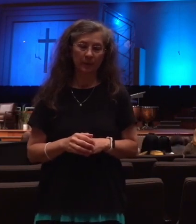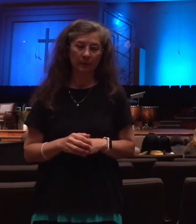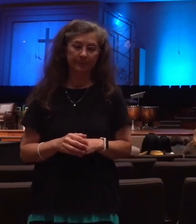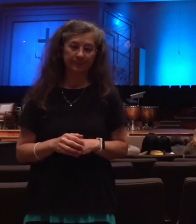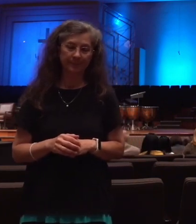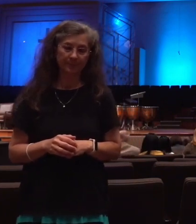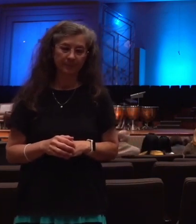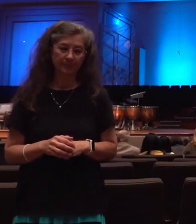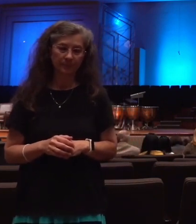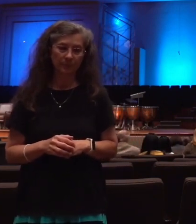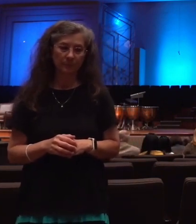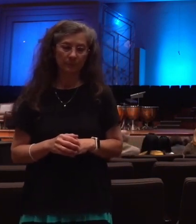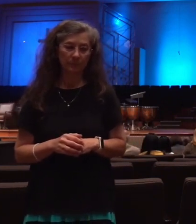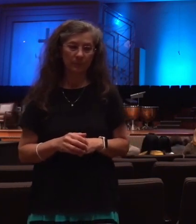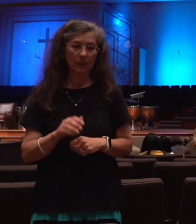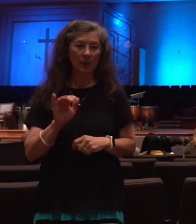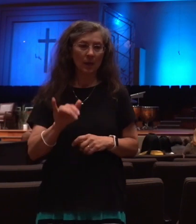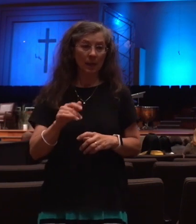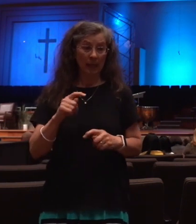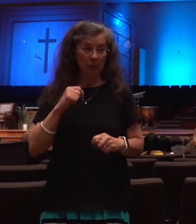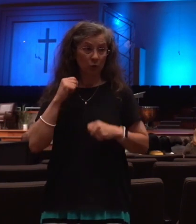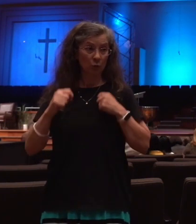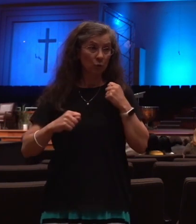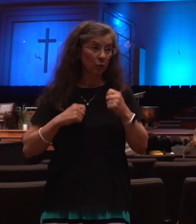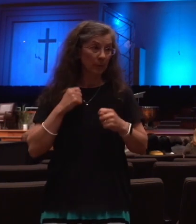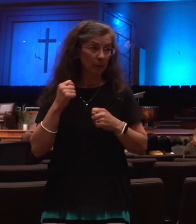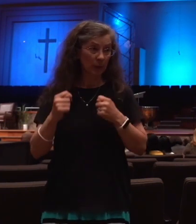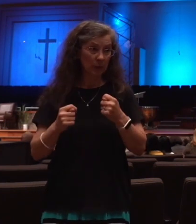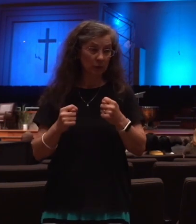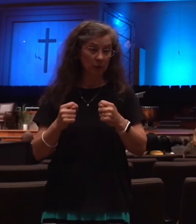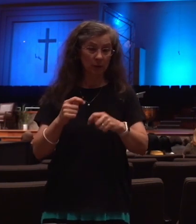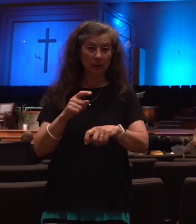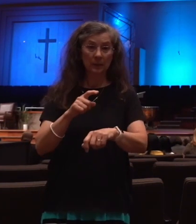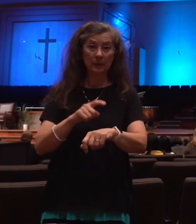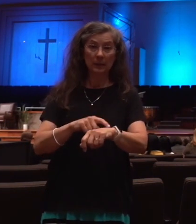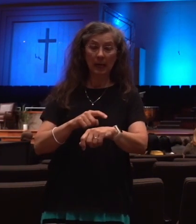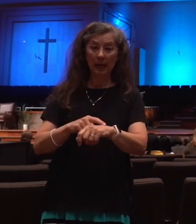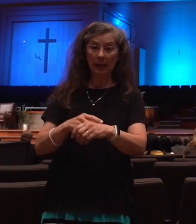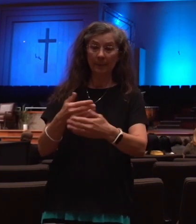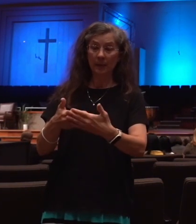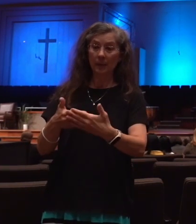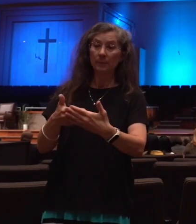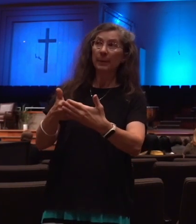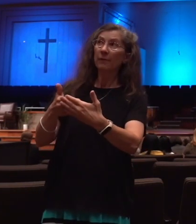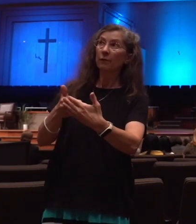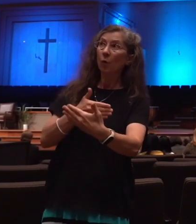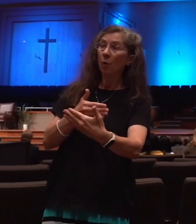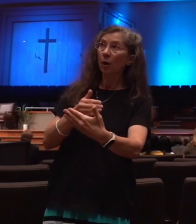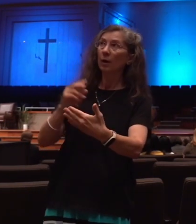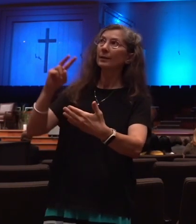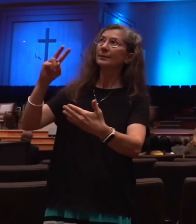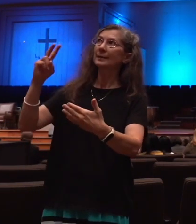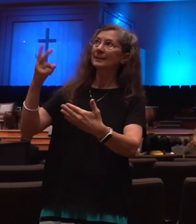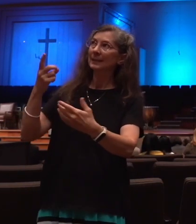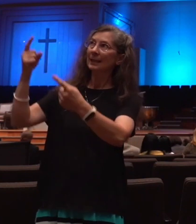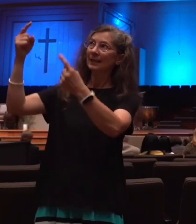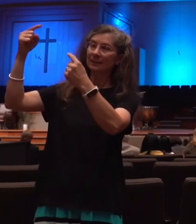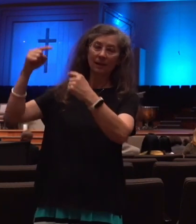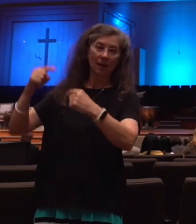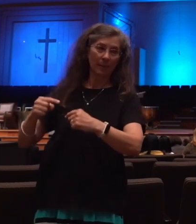that tribulation period is right before the second coming. So it's between the time of